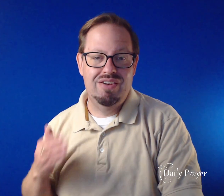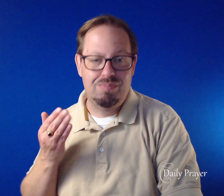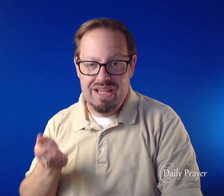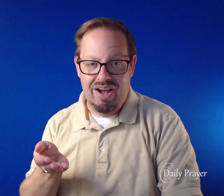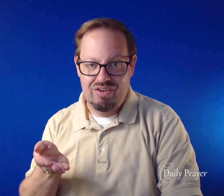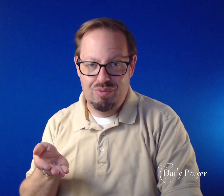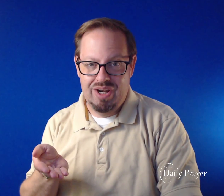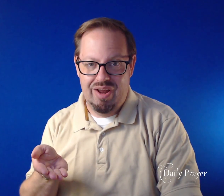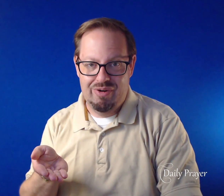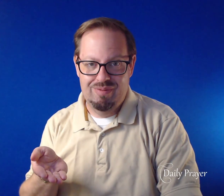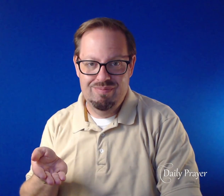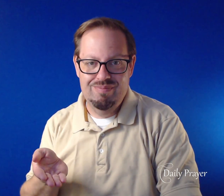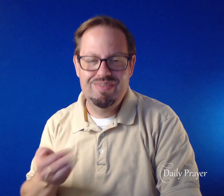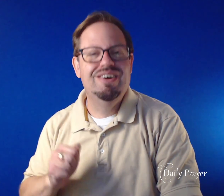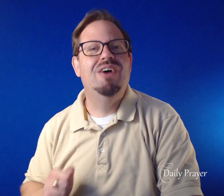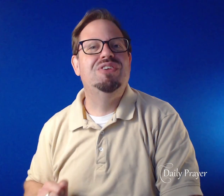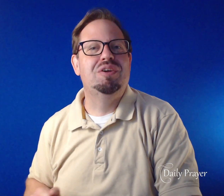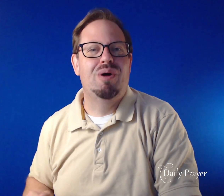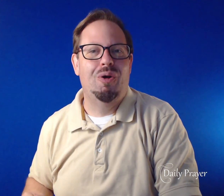and be kind to one another. I'll see you tomorrow.